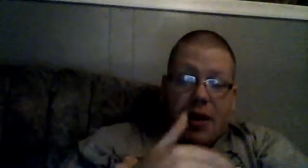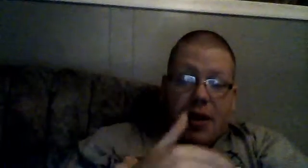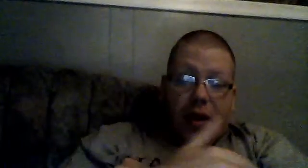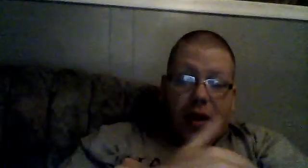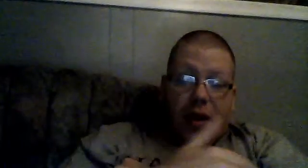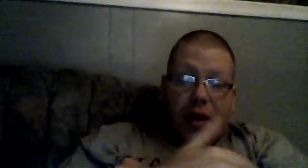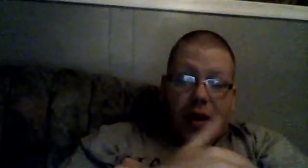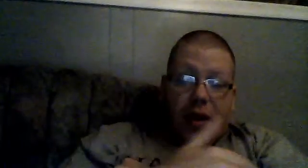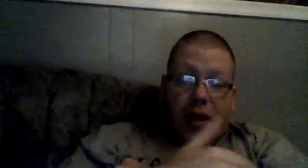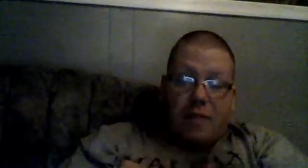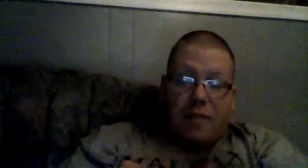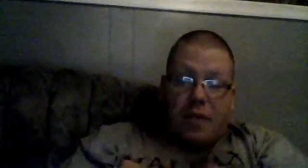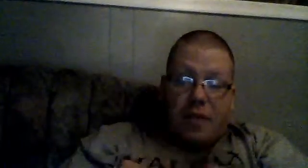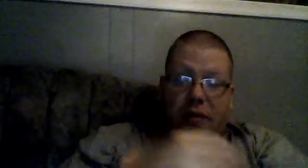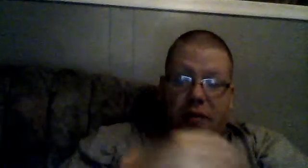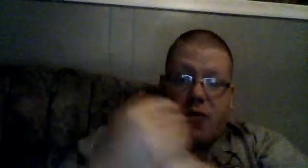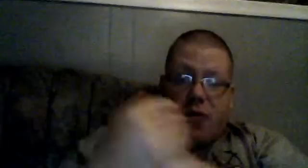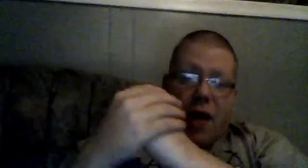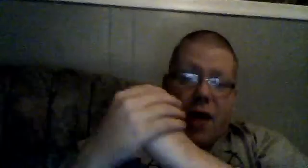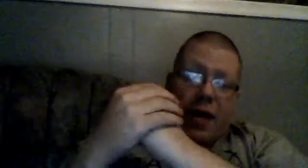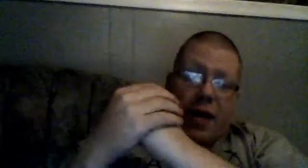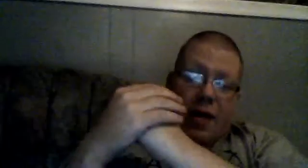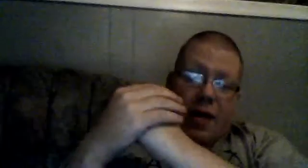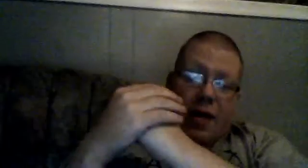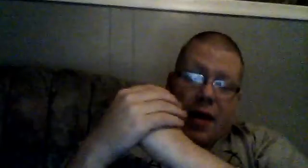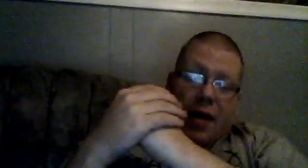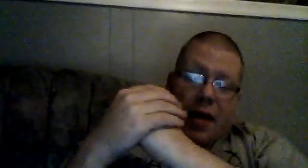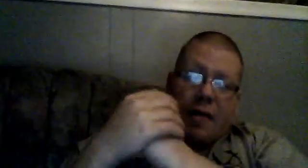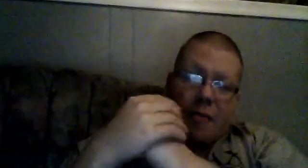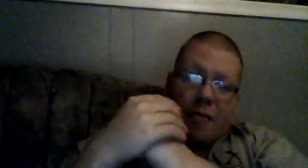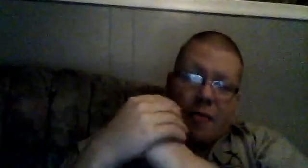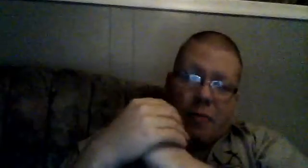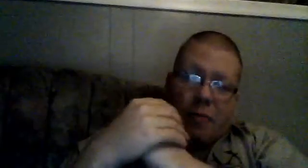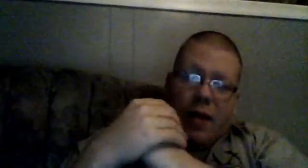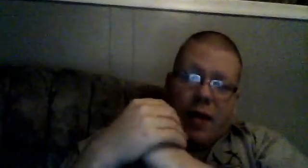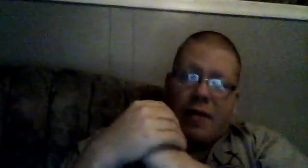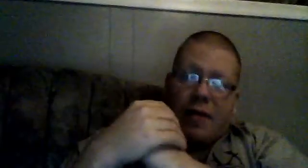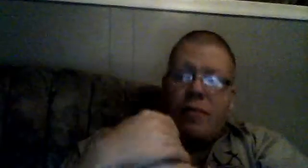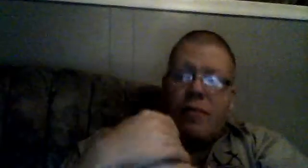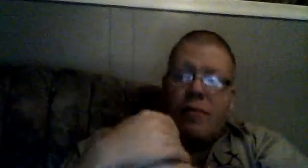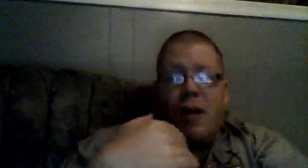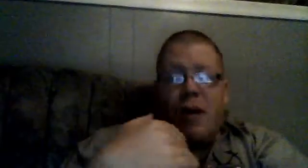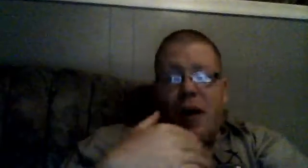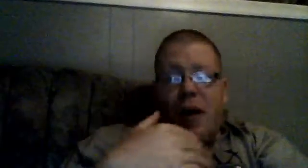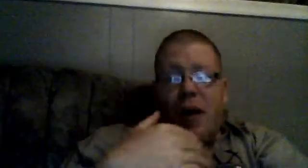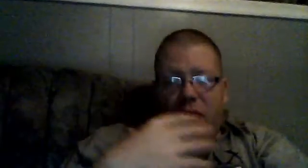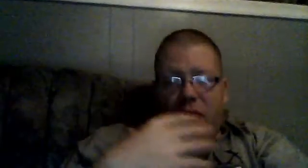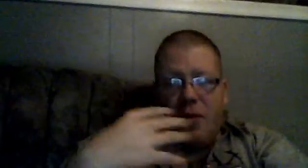joint back in and the metal plate in. afterwards,